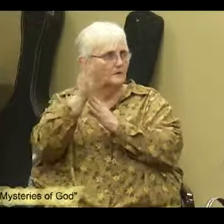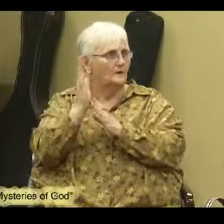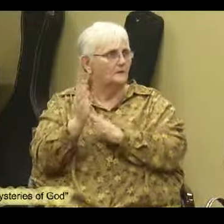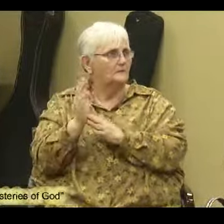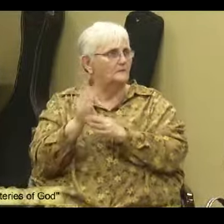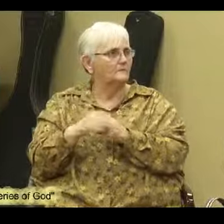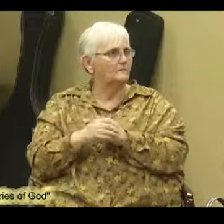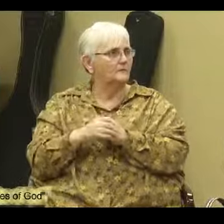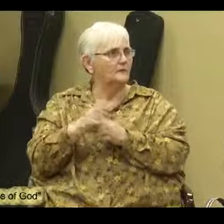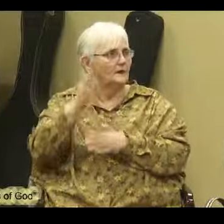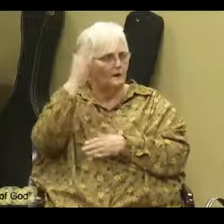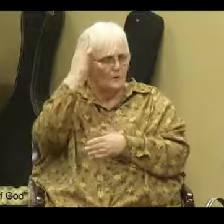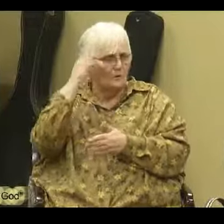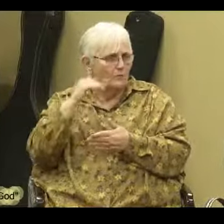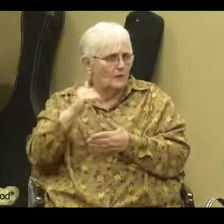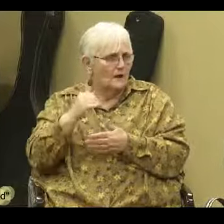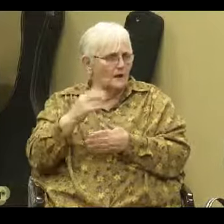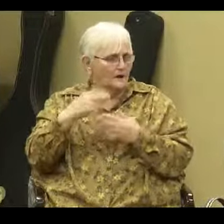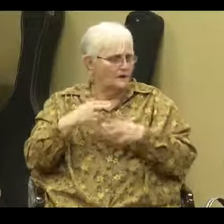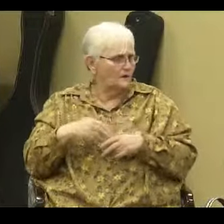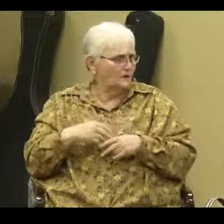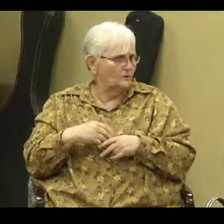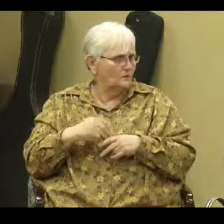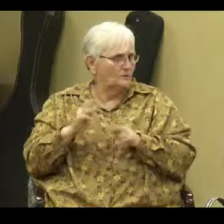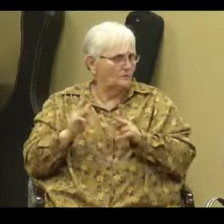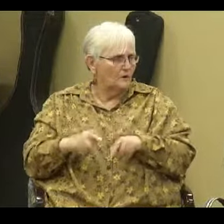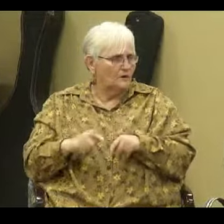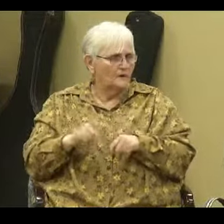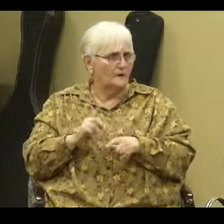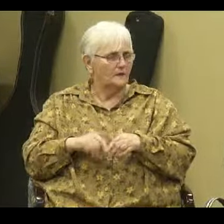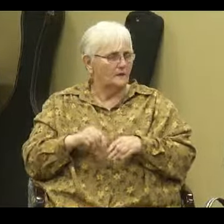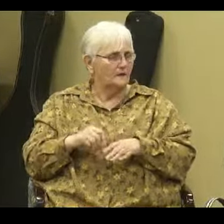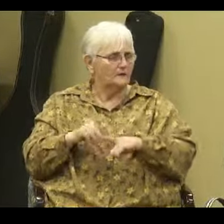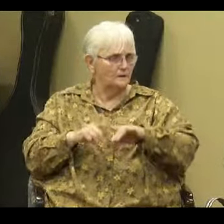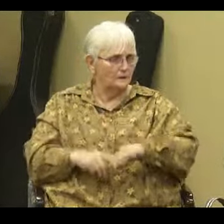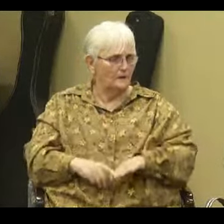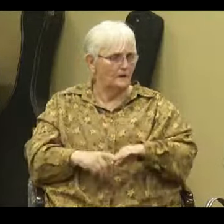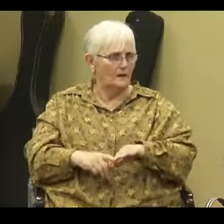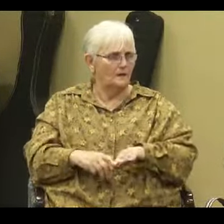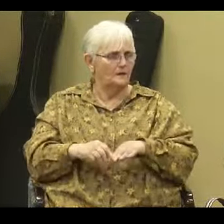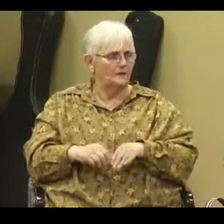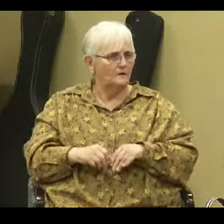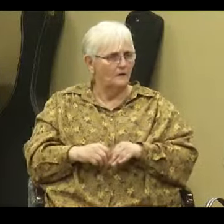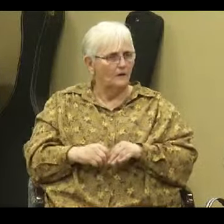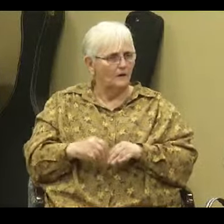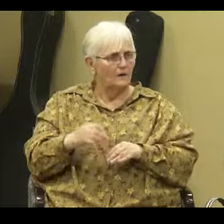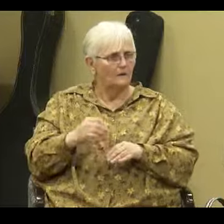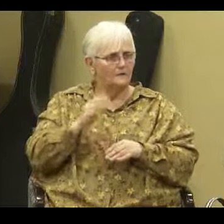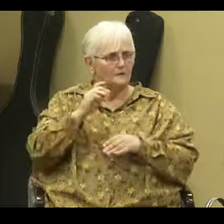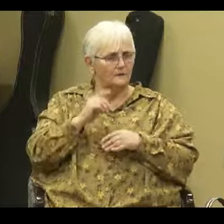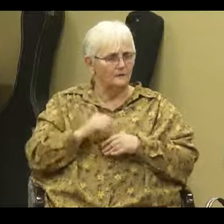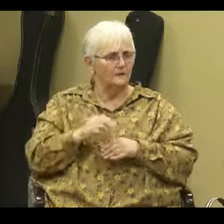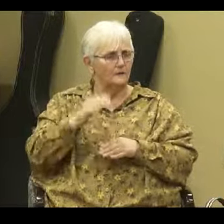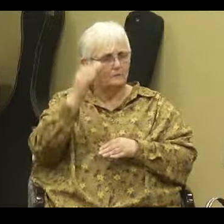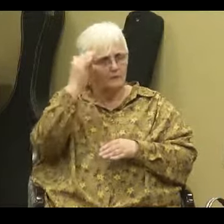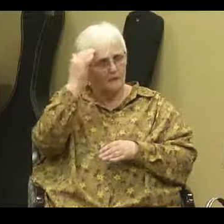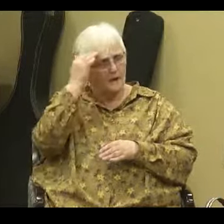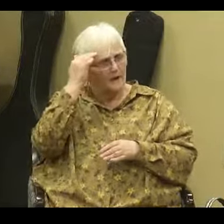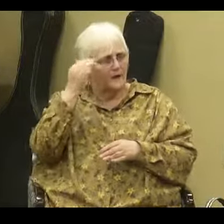You know why a human being can't rely on intellect to have an intimate relationship with God? A human being cannot